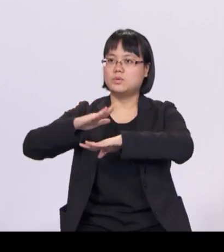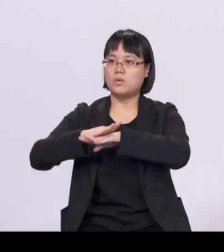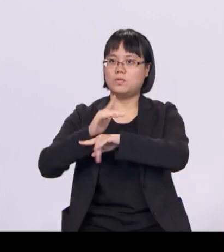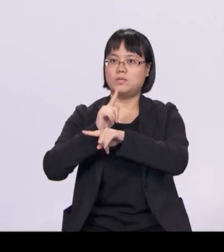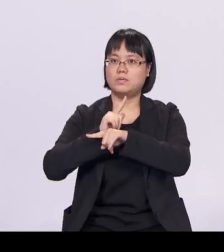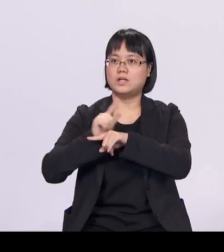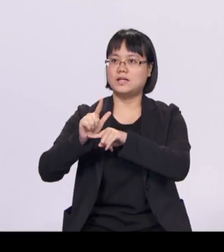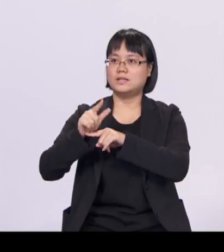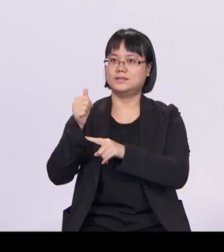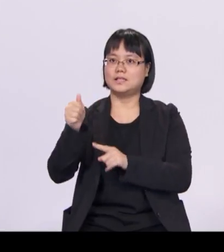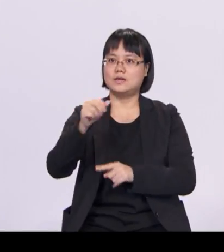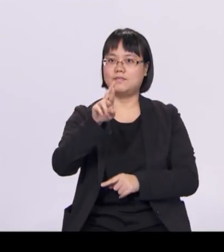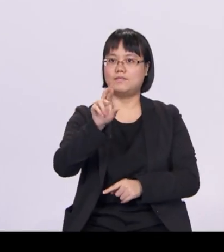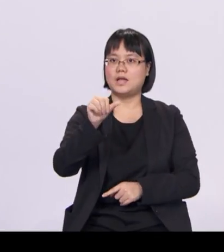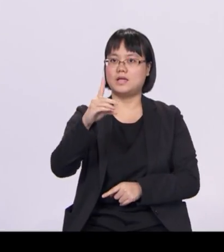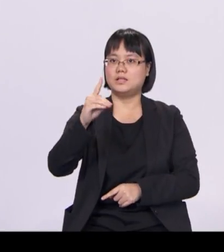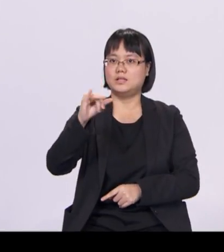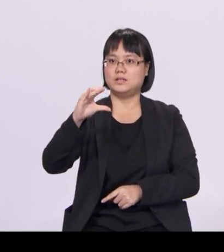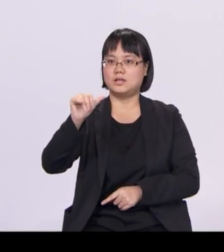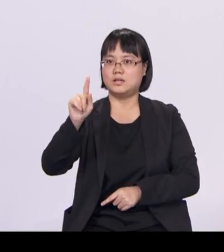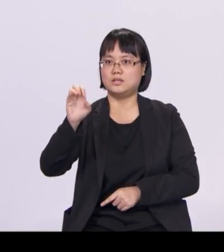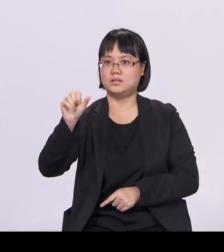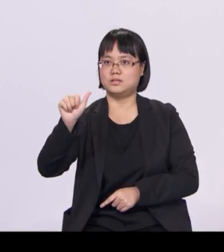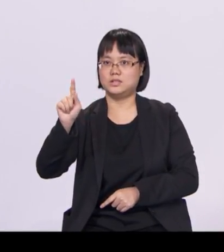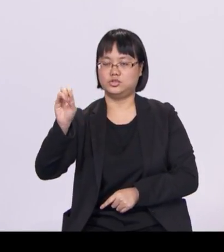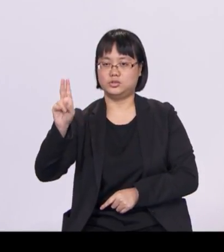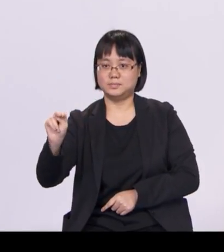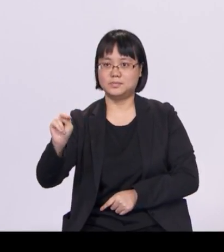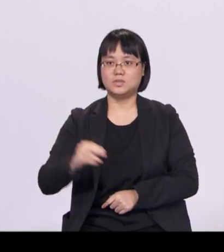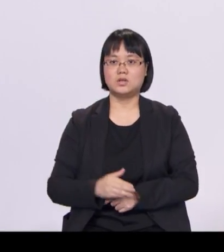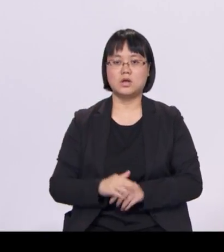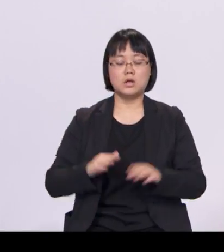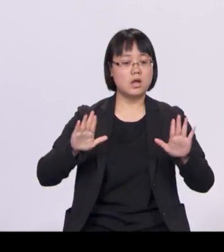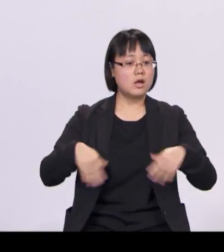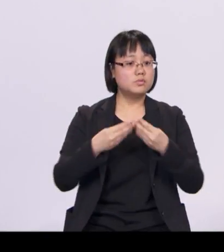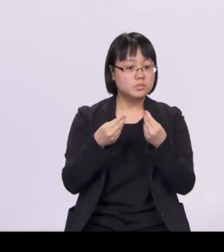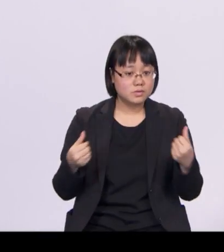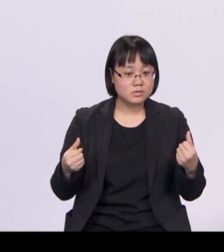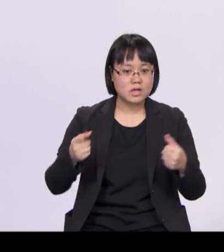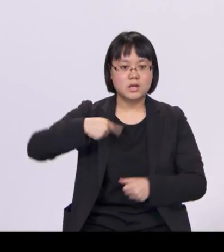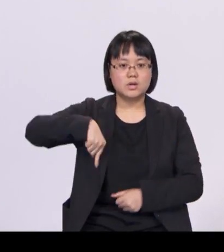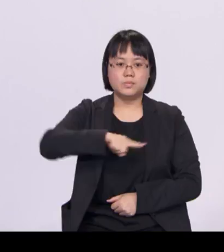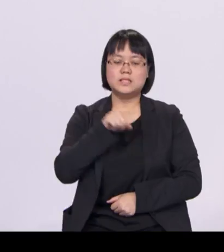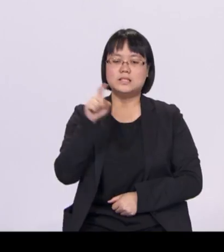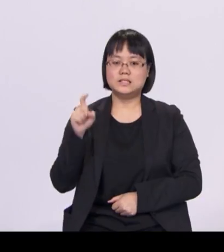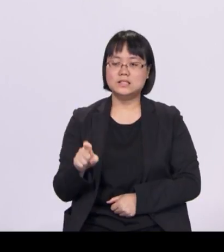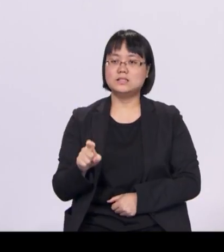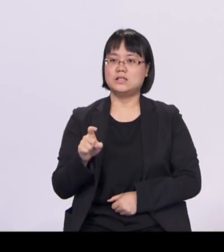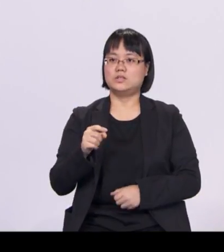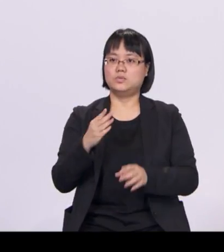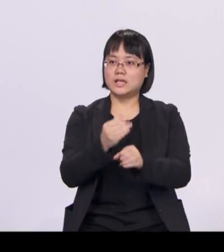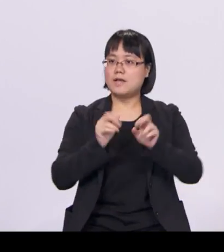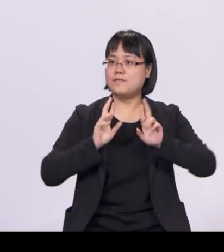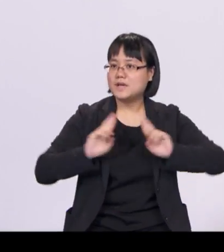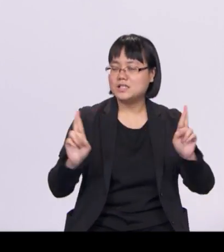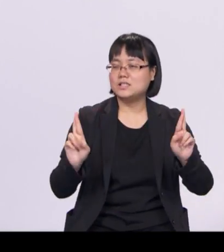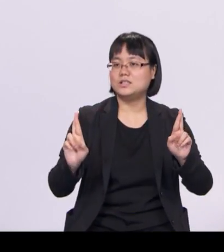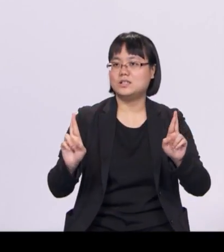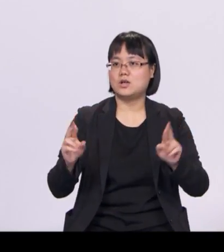To counter these threats, we will need to enhance the operational readiness of our officers, leverage technologies to